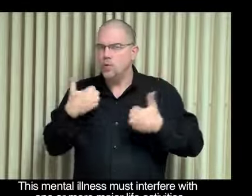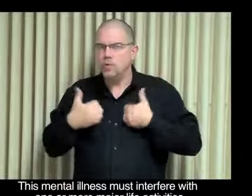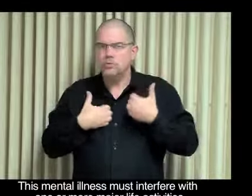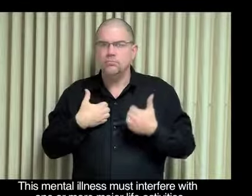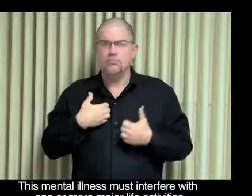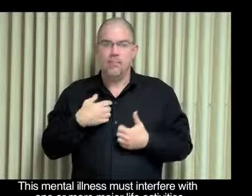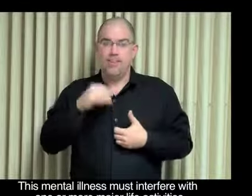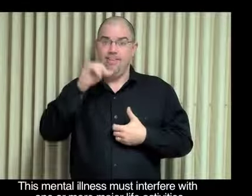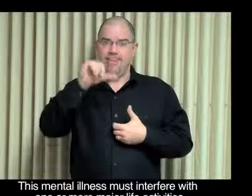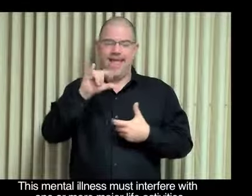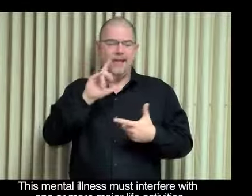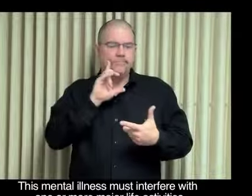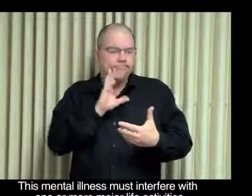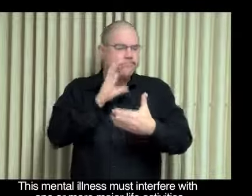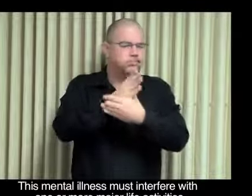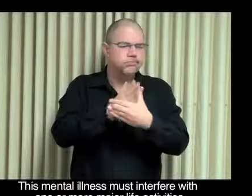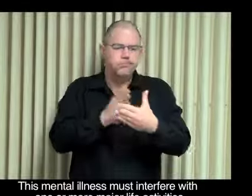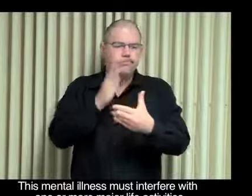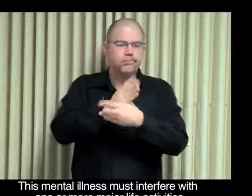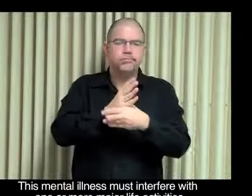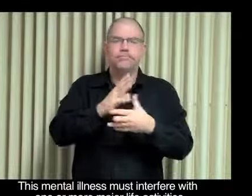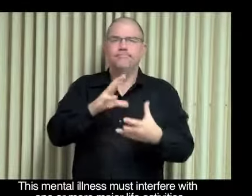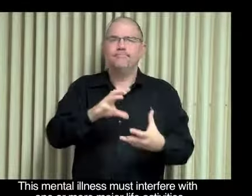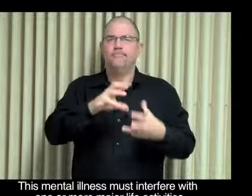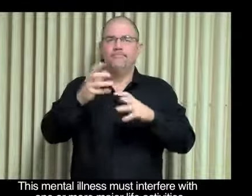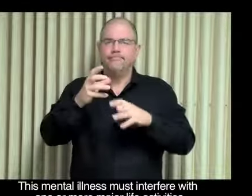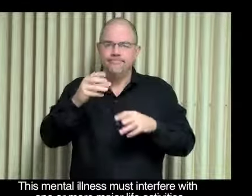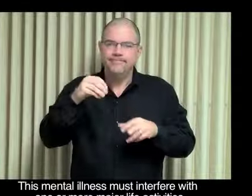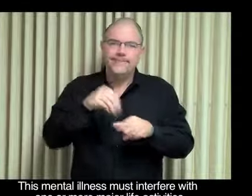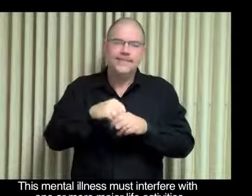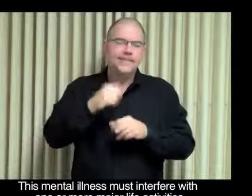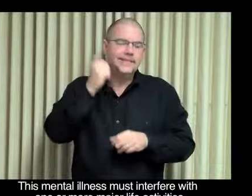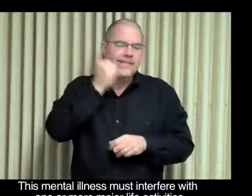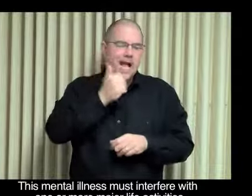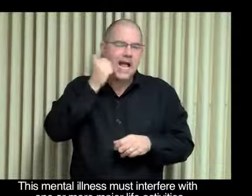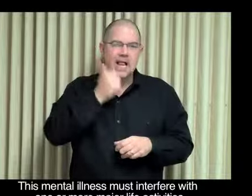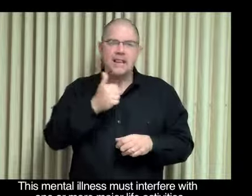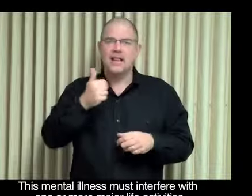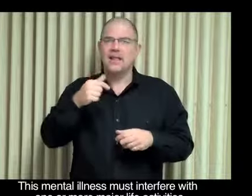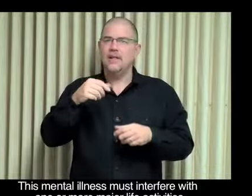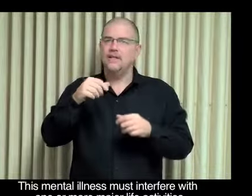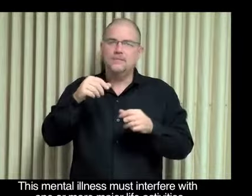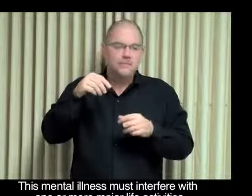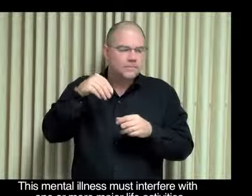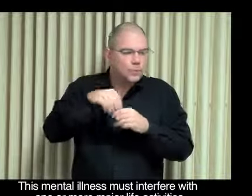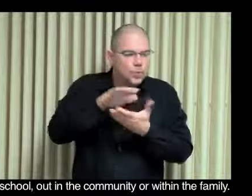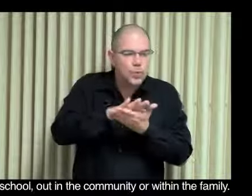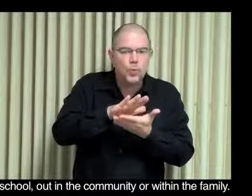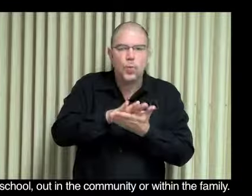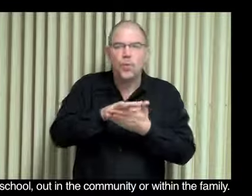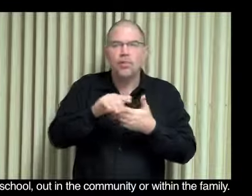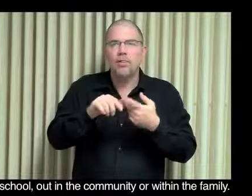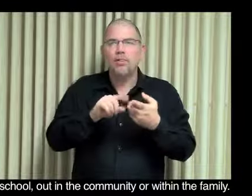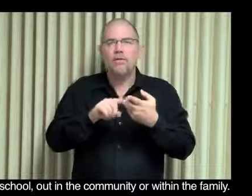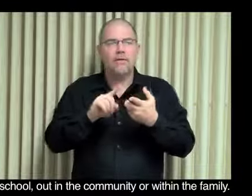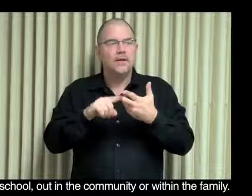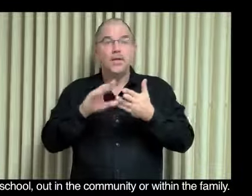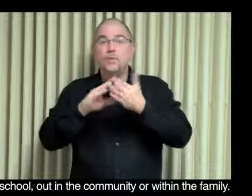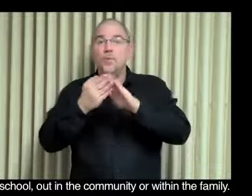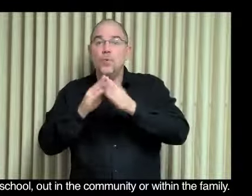This mental illness must interfere with one or more major life activities in school, out in the